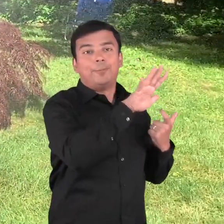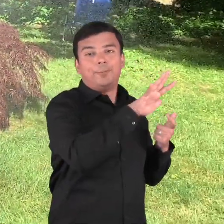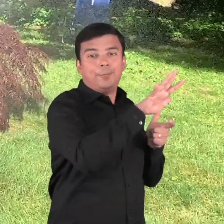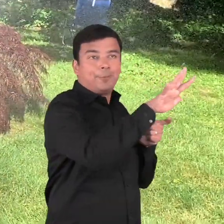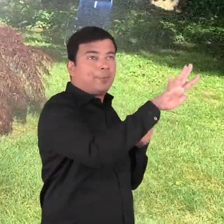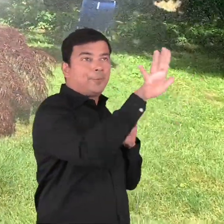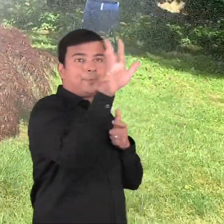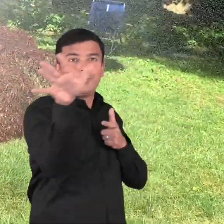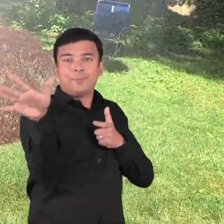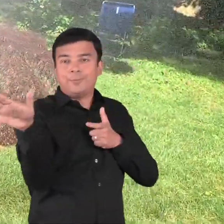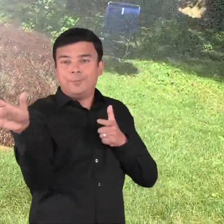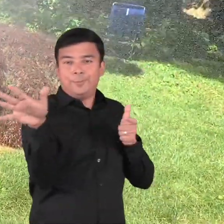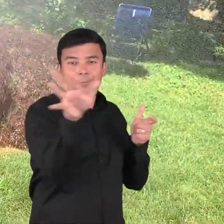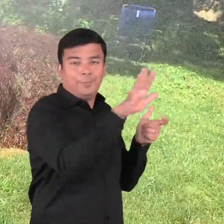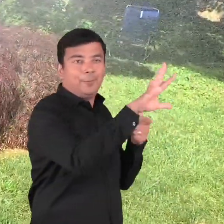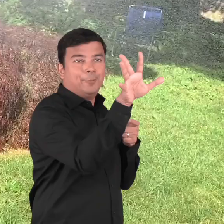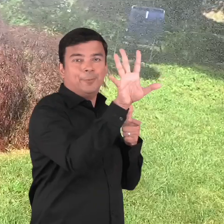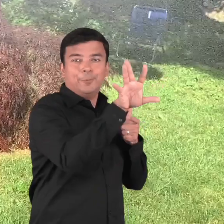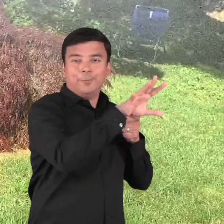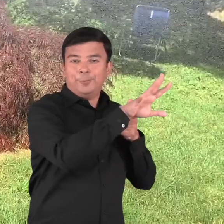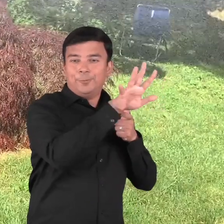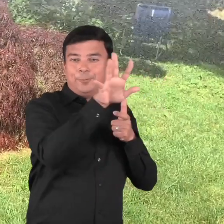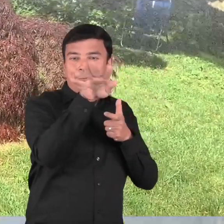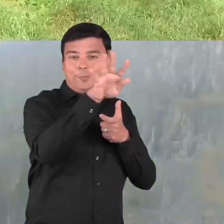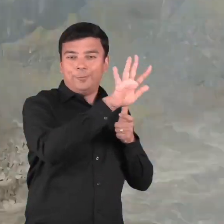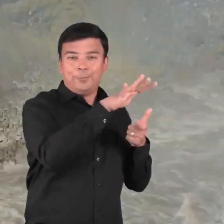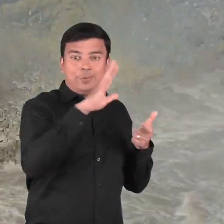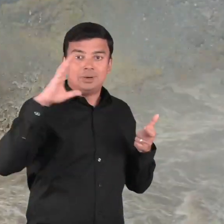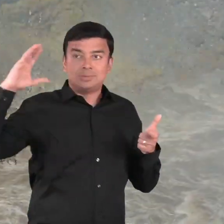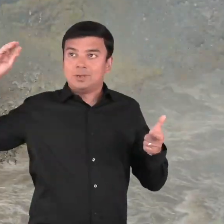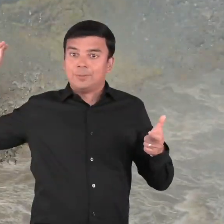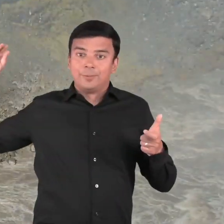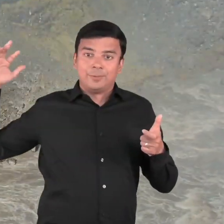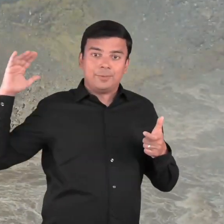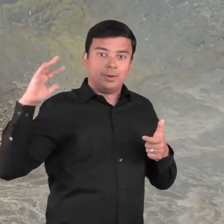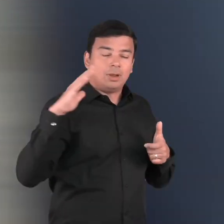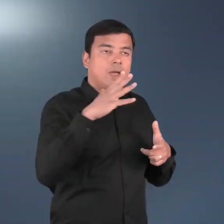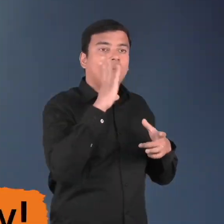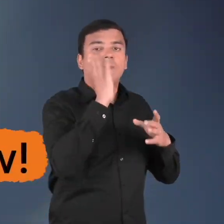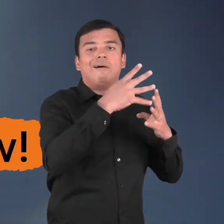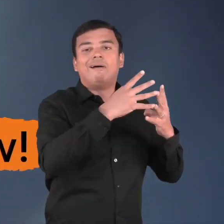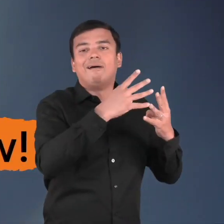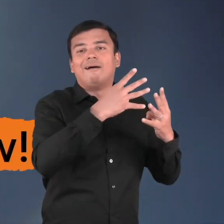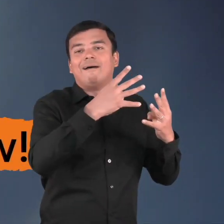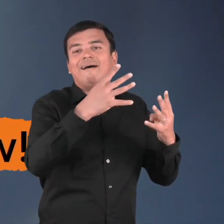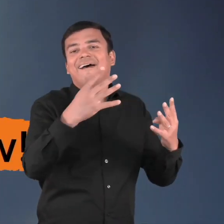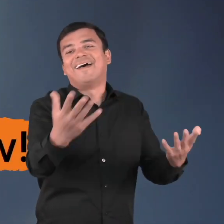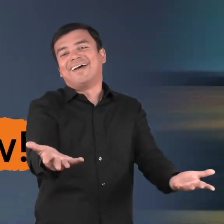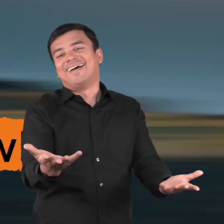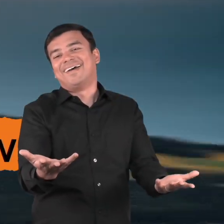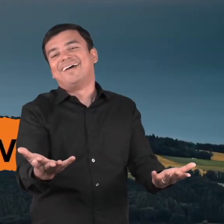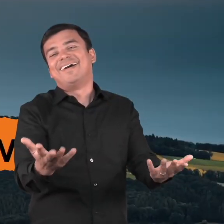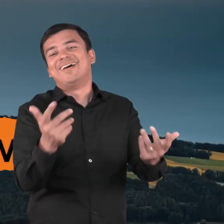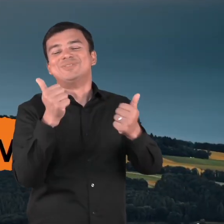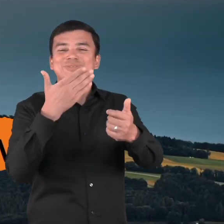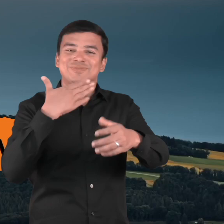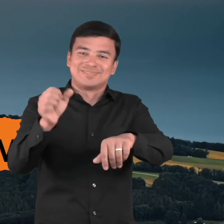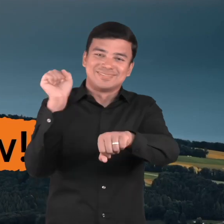you see a rainbow. Nice work! Now, let's quickly review what we have learned today.